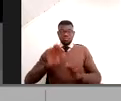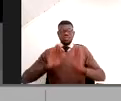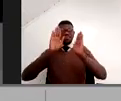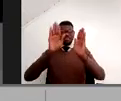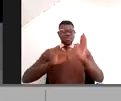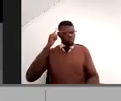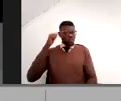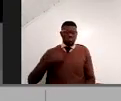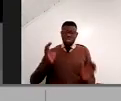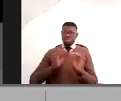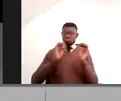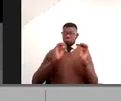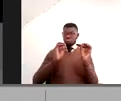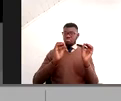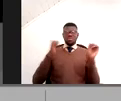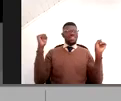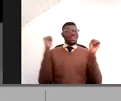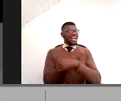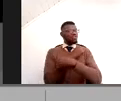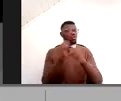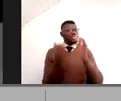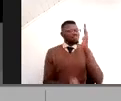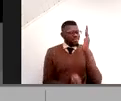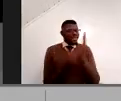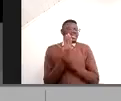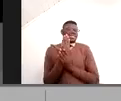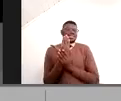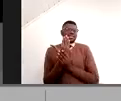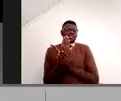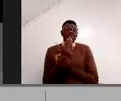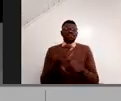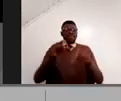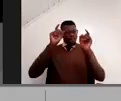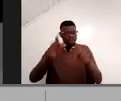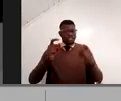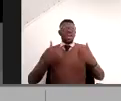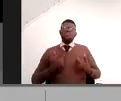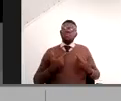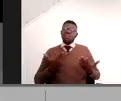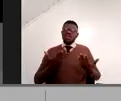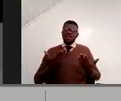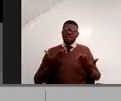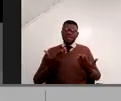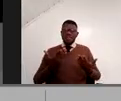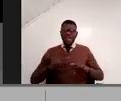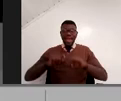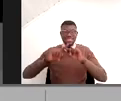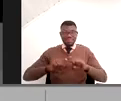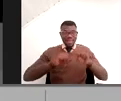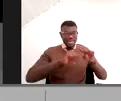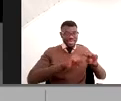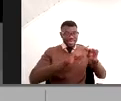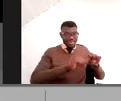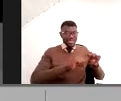cannot create value. It's impossible. There need to be a certain, I wouldn't call it dependence, but importance for each other.